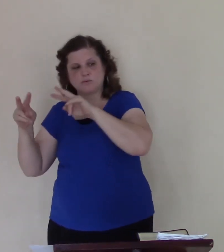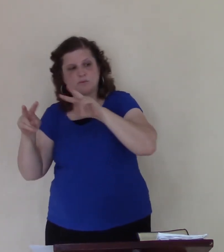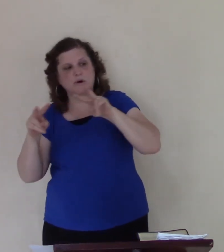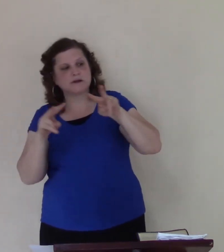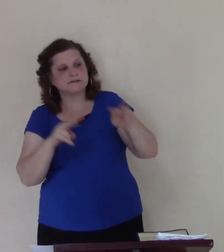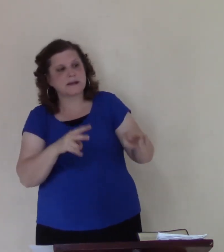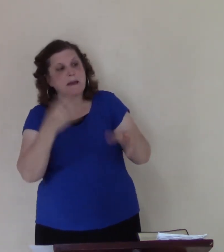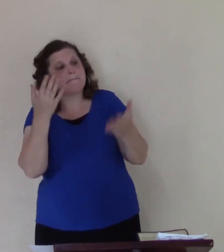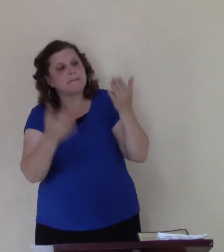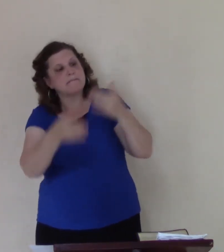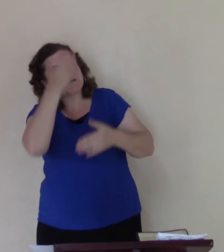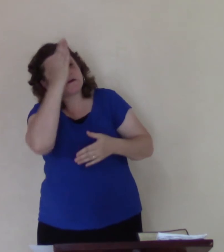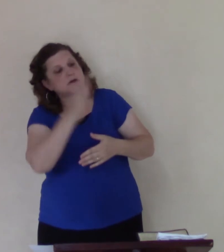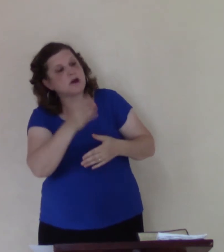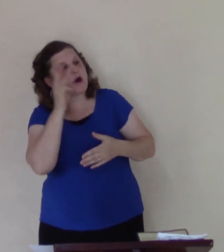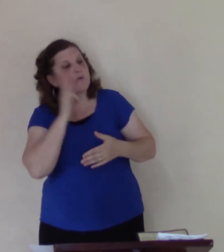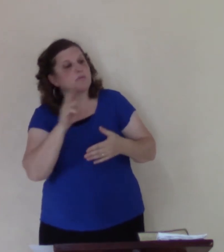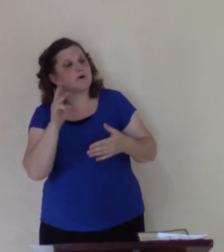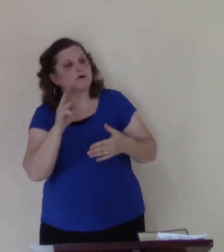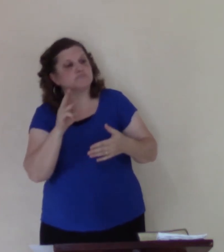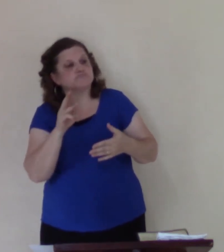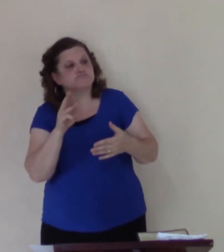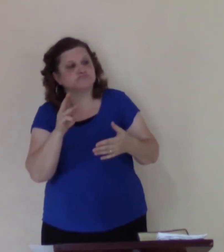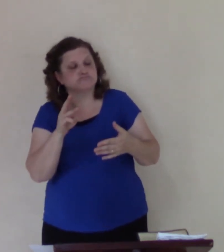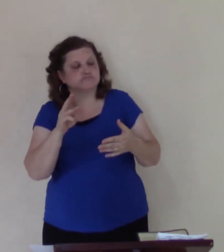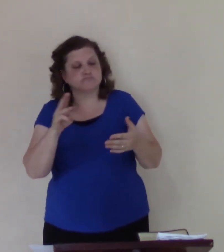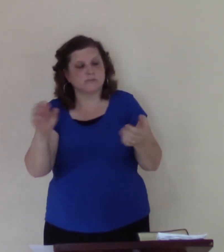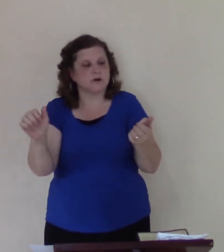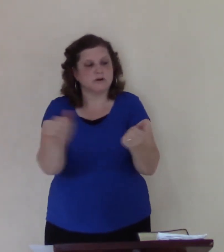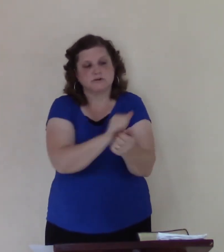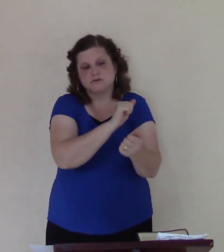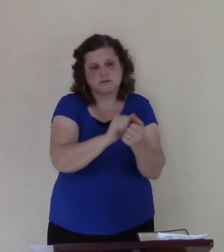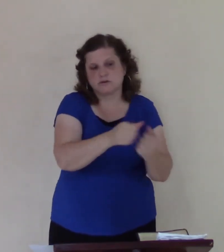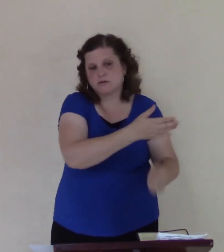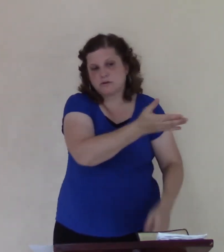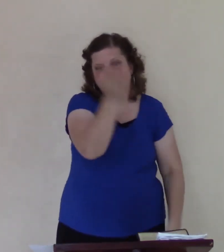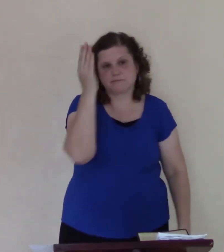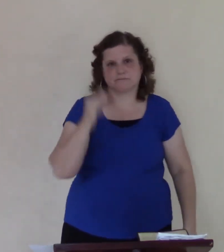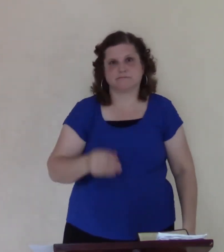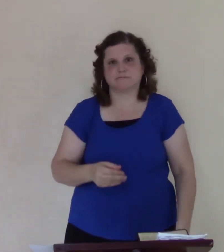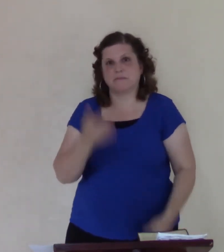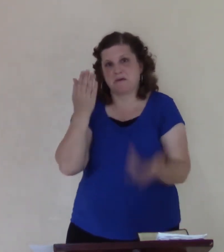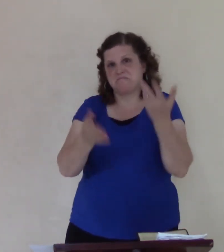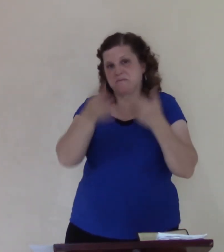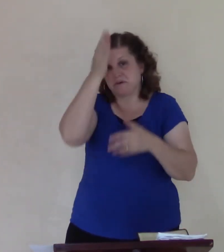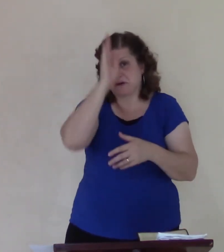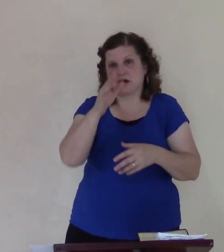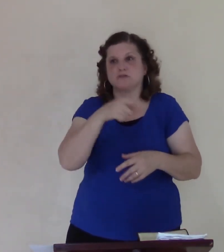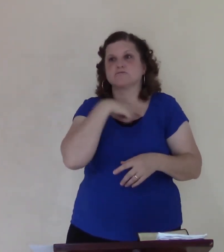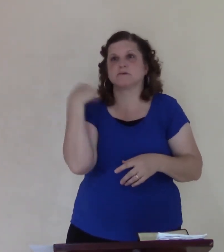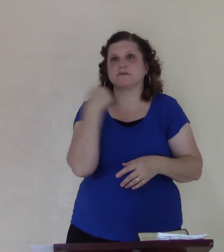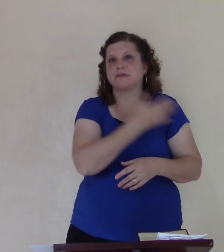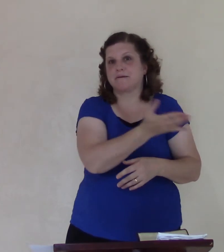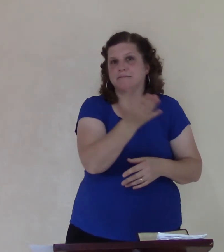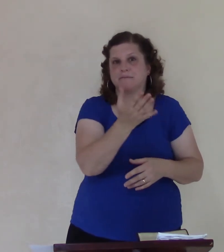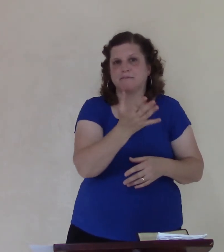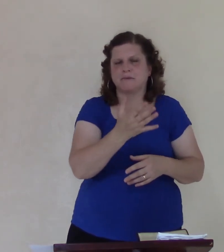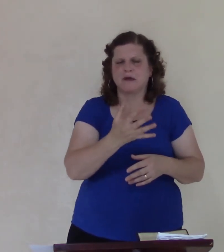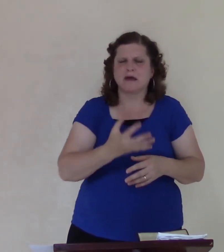maybe somehow, maybe there's some fear, know, repent, maybe God wants you to do it. I mean, that anger, the bitterness since